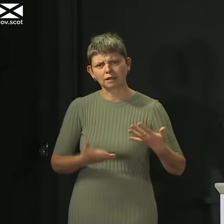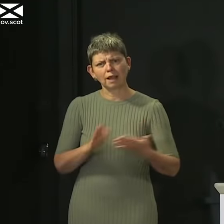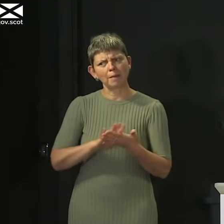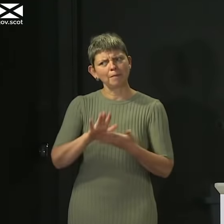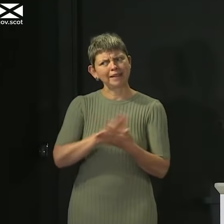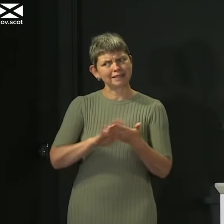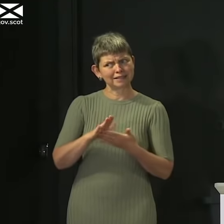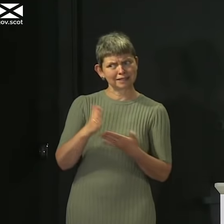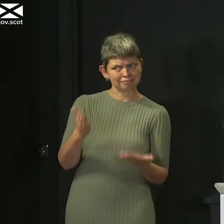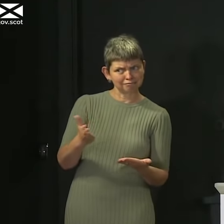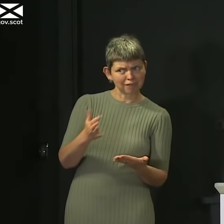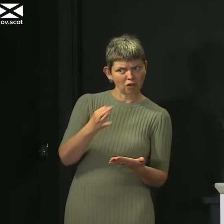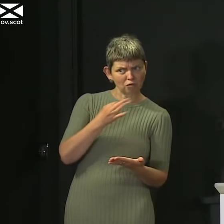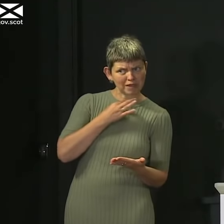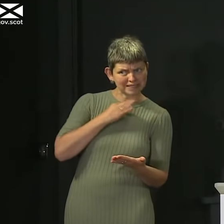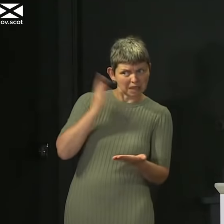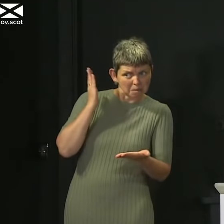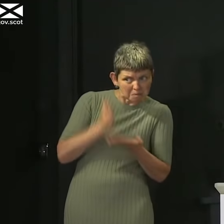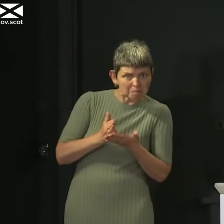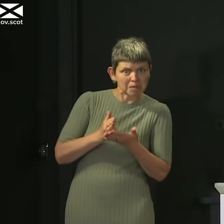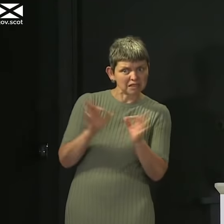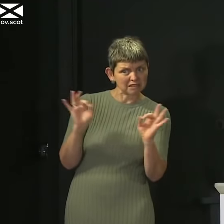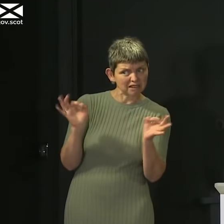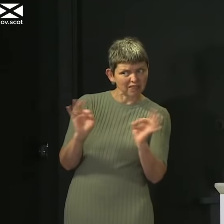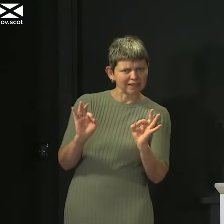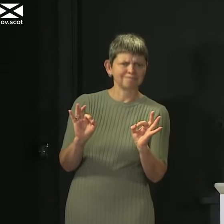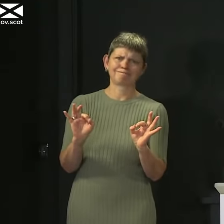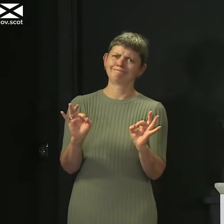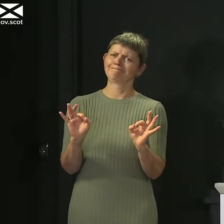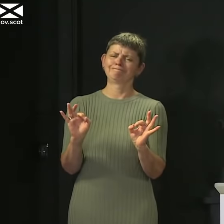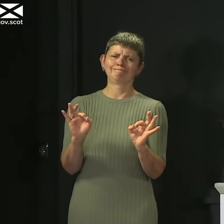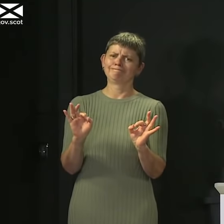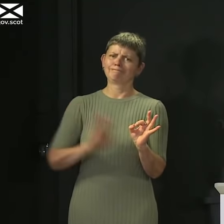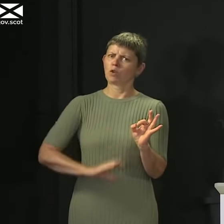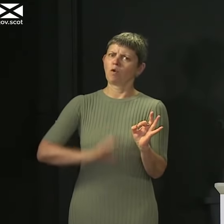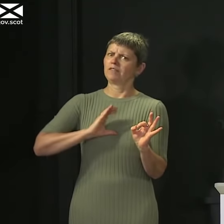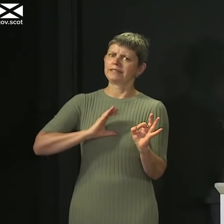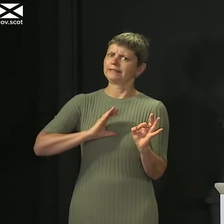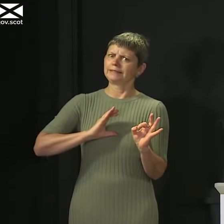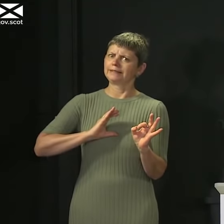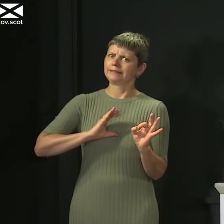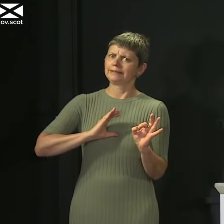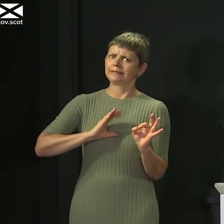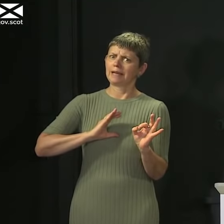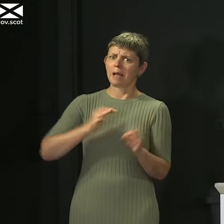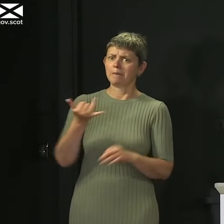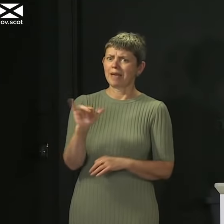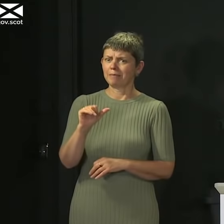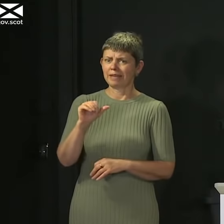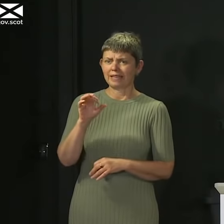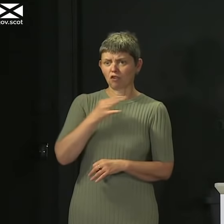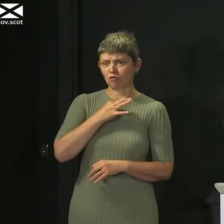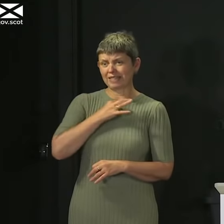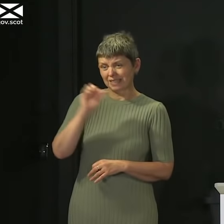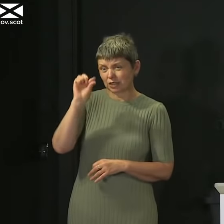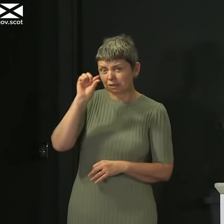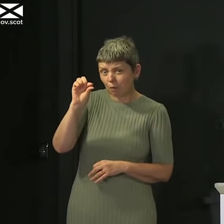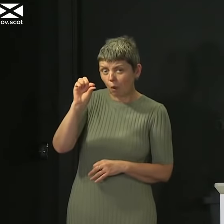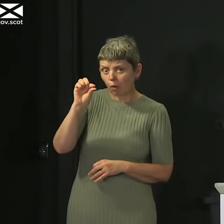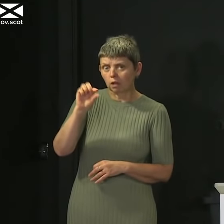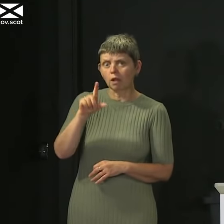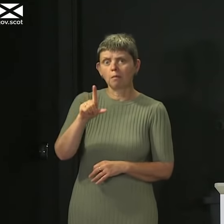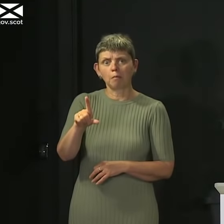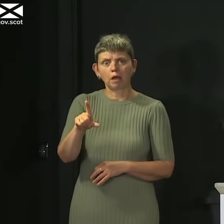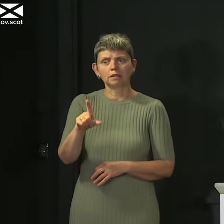% sure there is no risk there and therefore to allow, even if it is a tiny, tiny risk, the potential for the virus to be